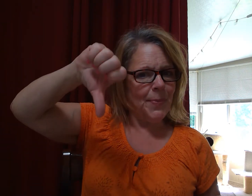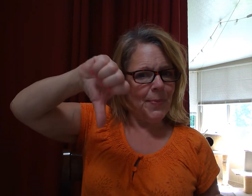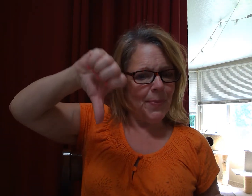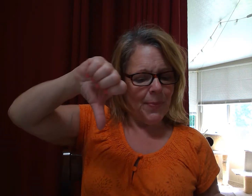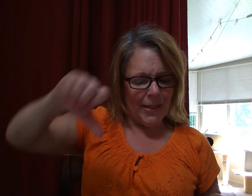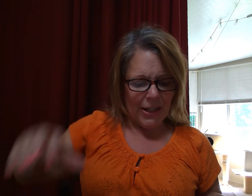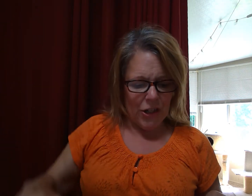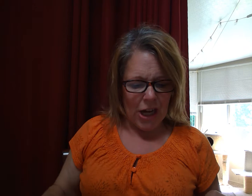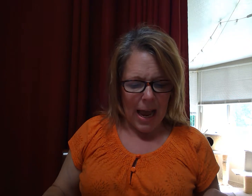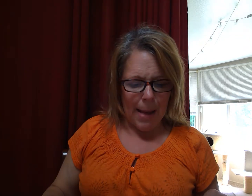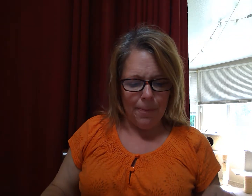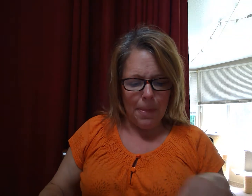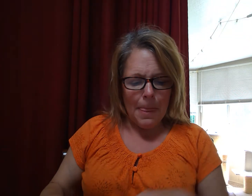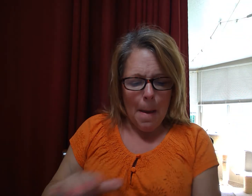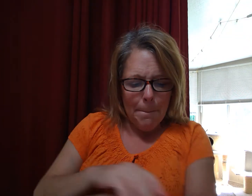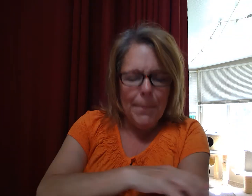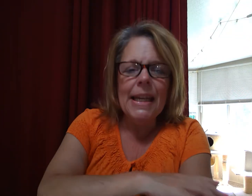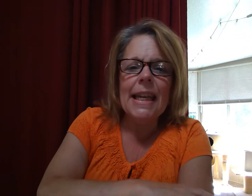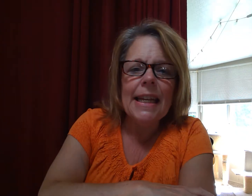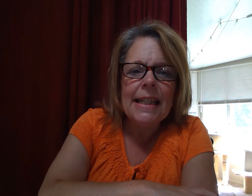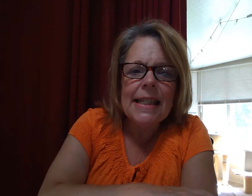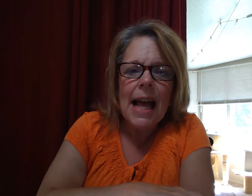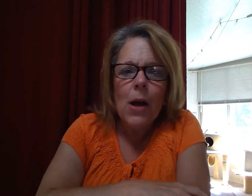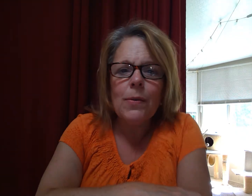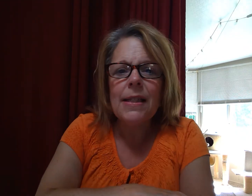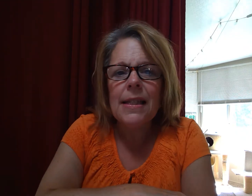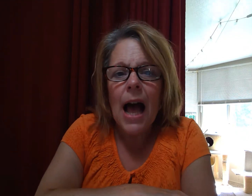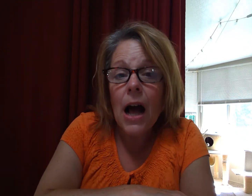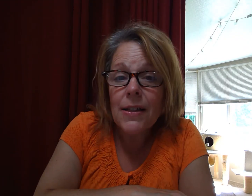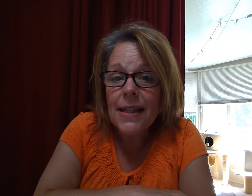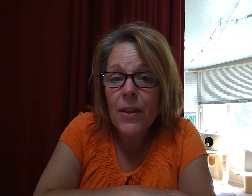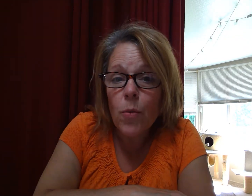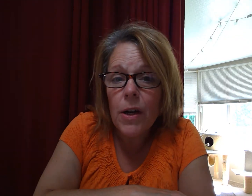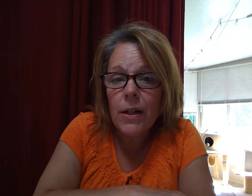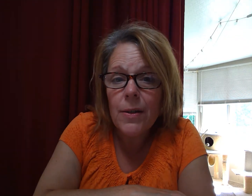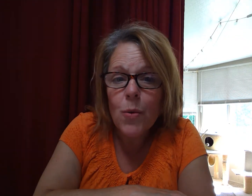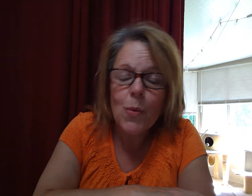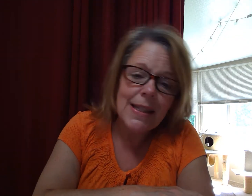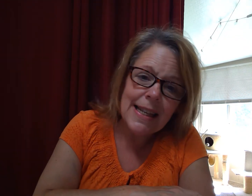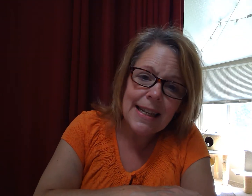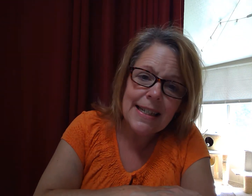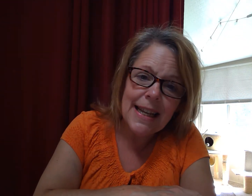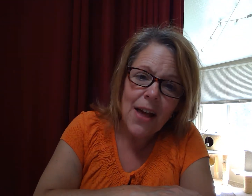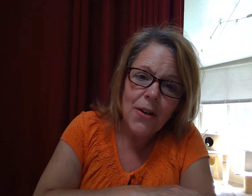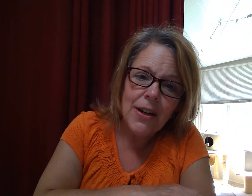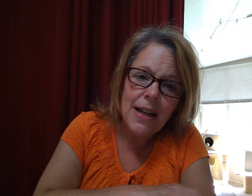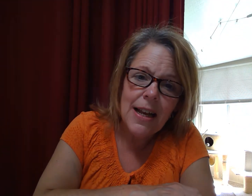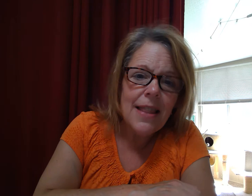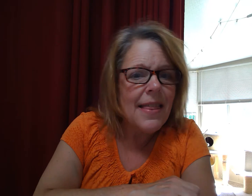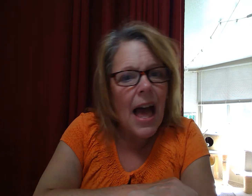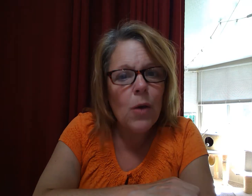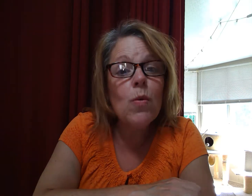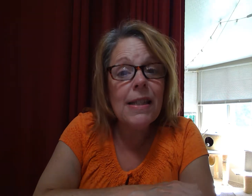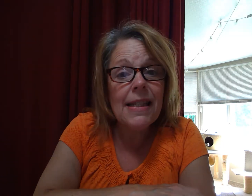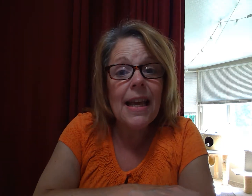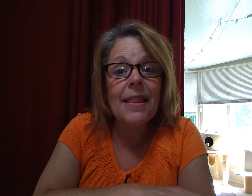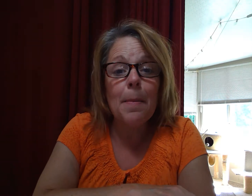Good job. Beginning sounds. I'll say the word. We'll say it together. Then we'll say the